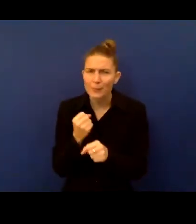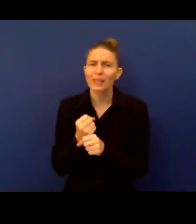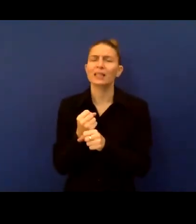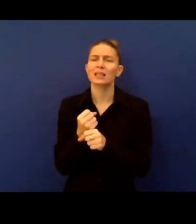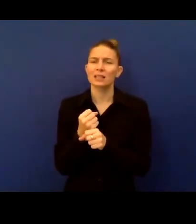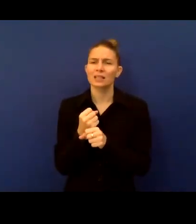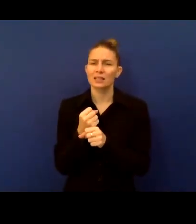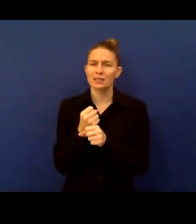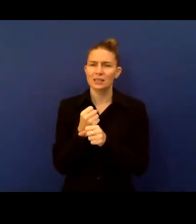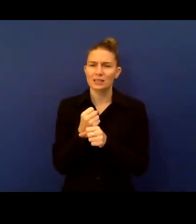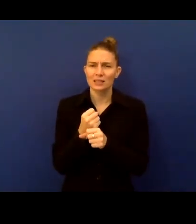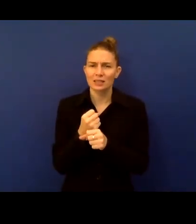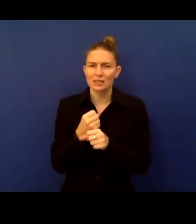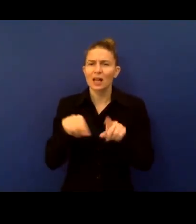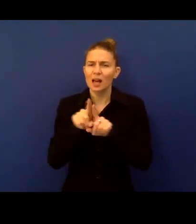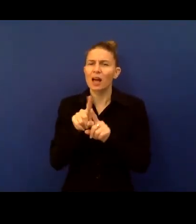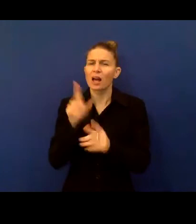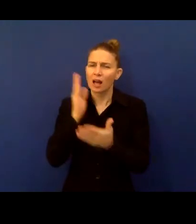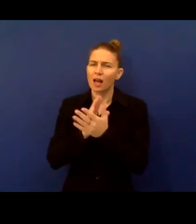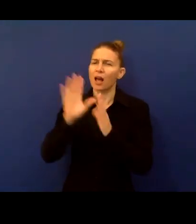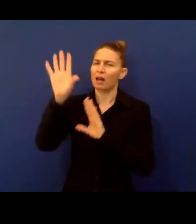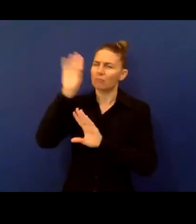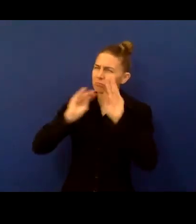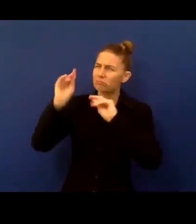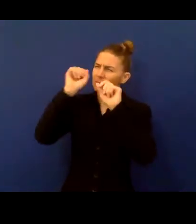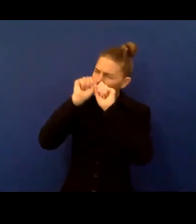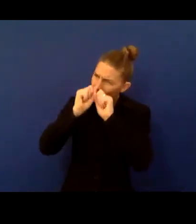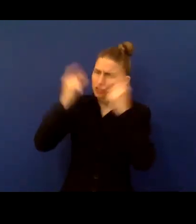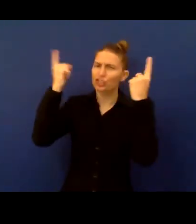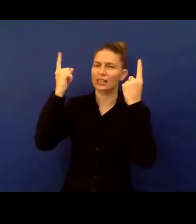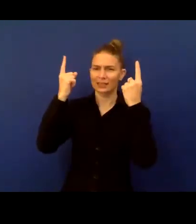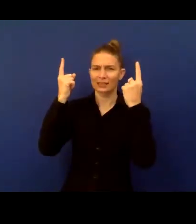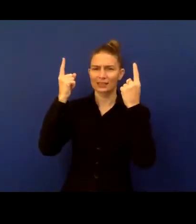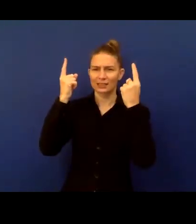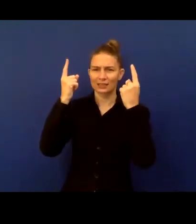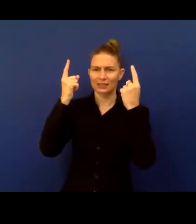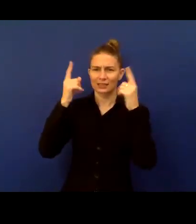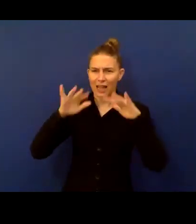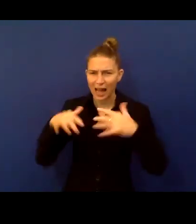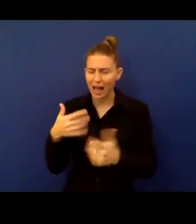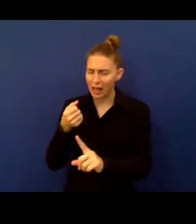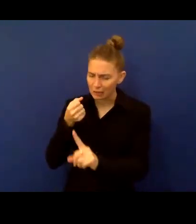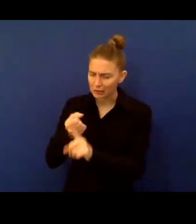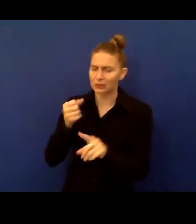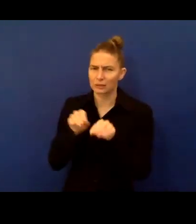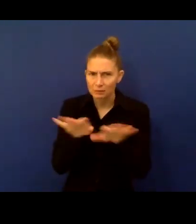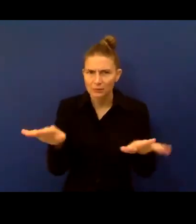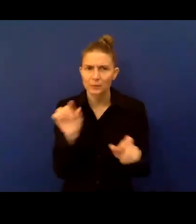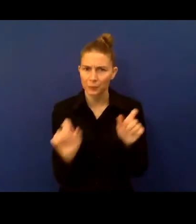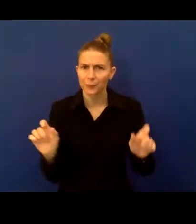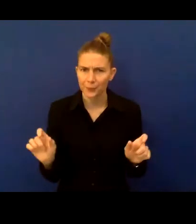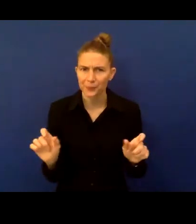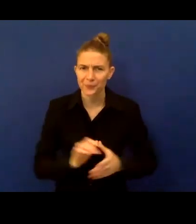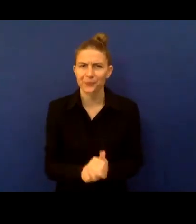affects. So, as we seek to build back better, making sure